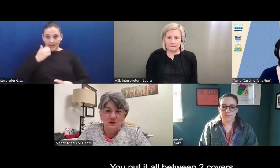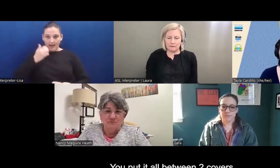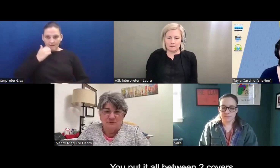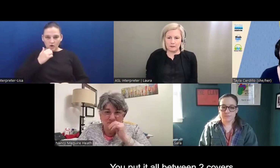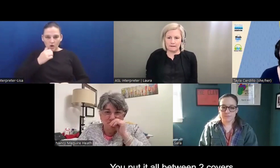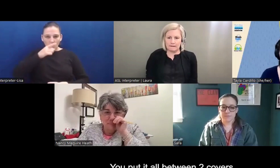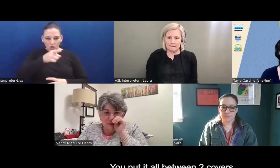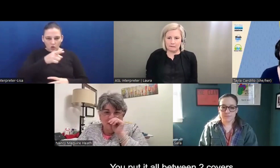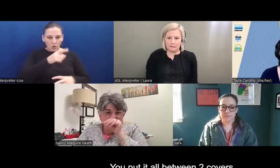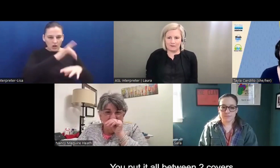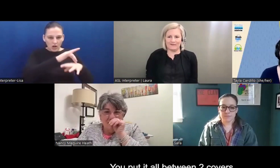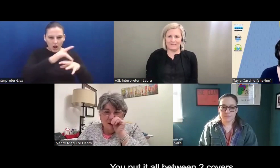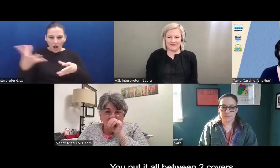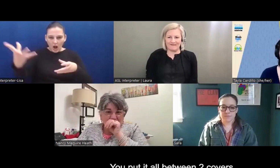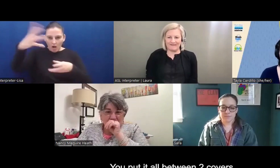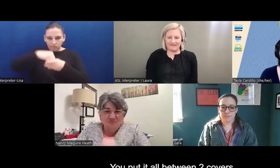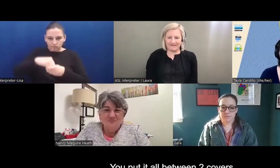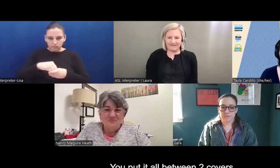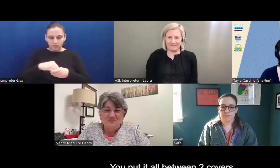two covers.